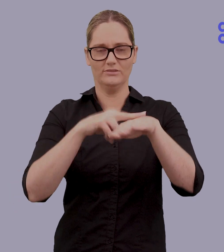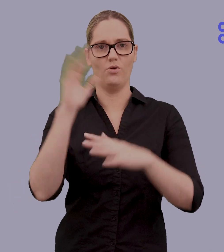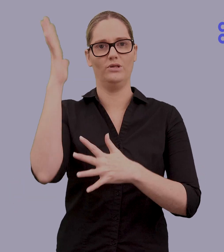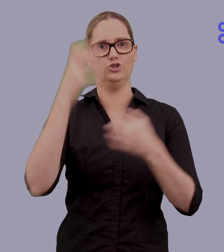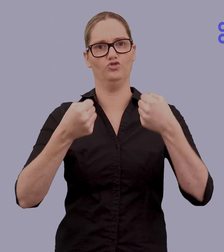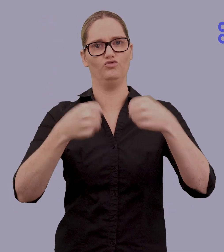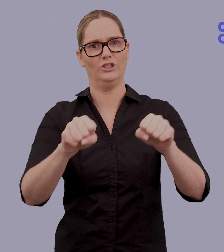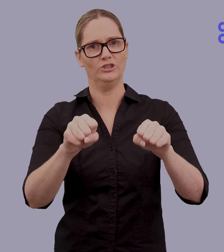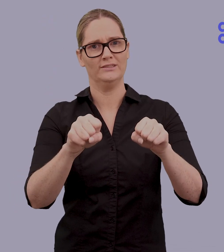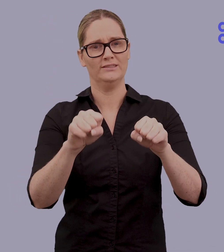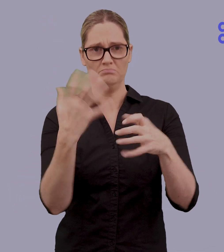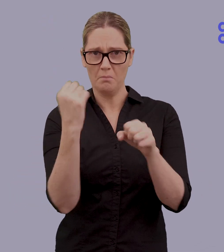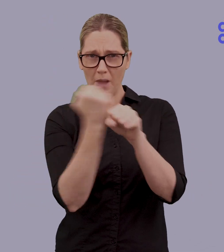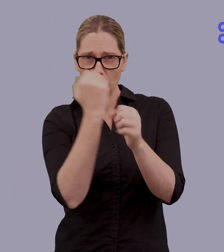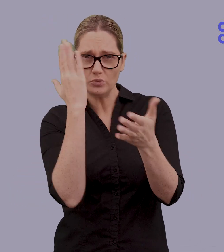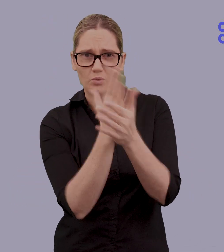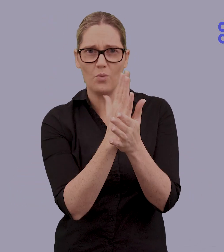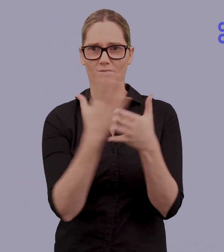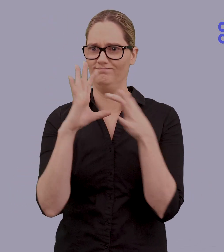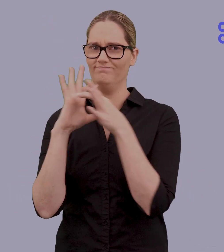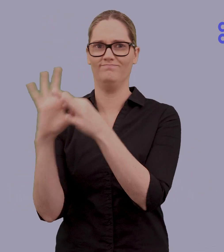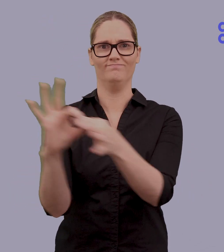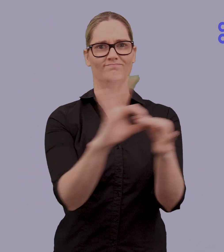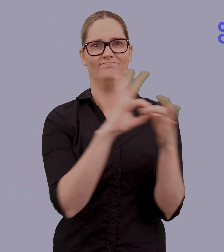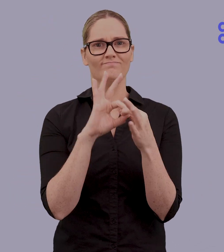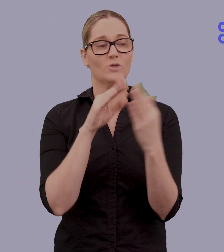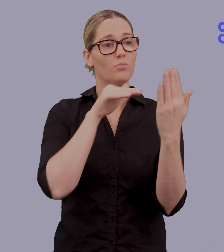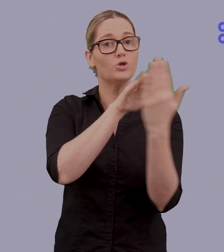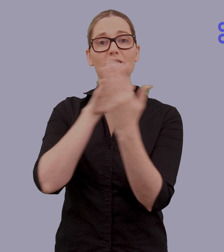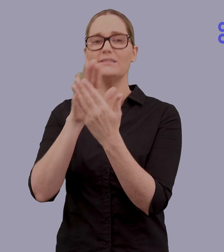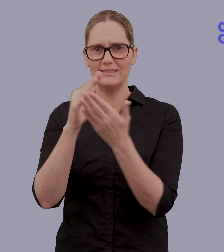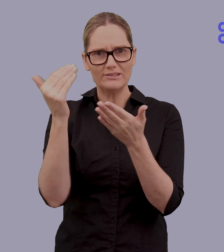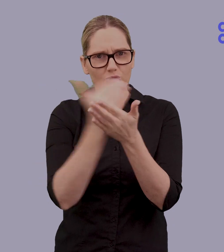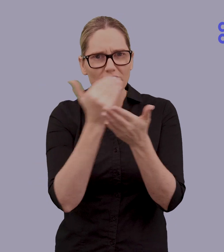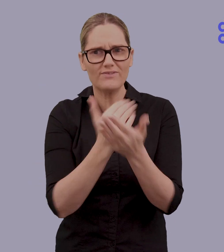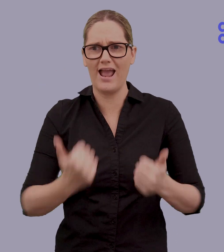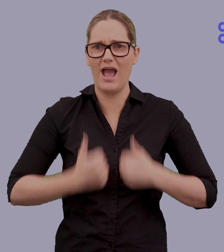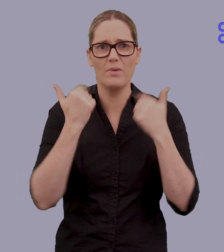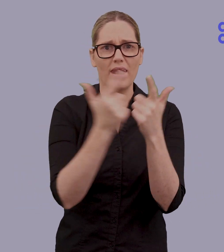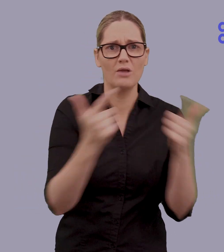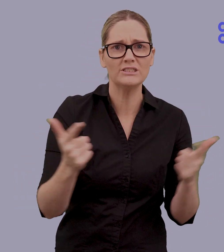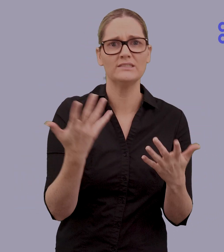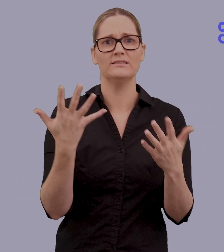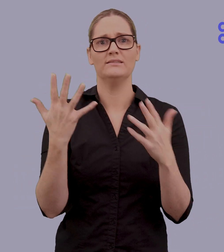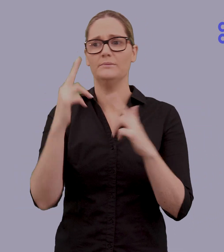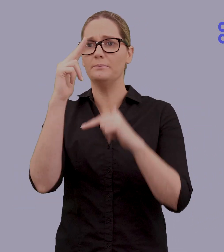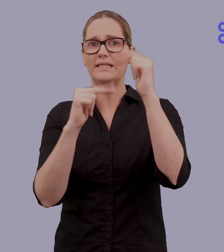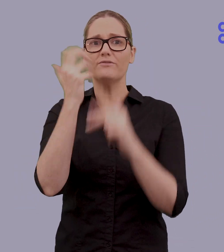to ensure a joined-up approach to safeguarding our language, building a sustainable workforce, and